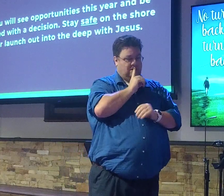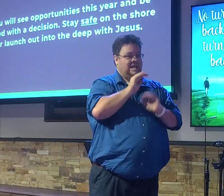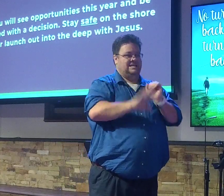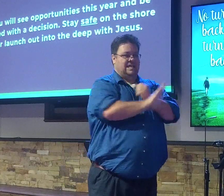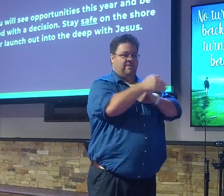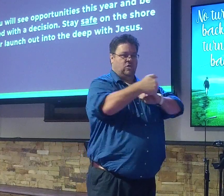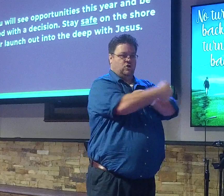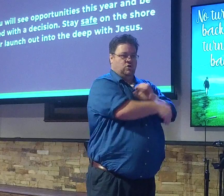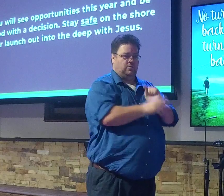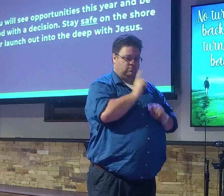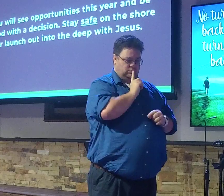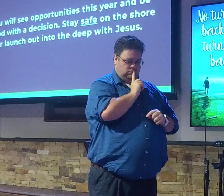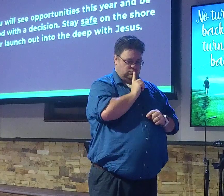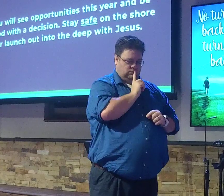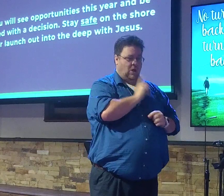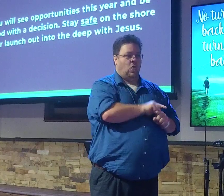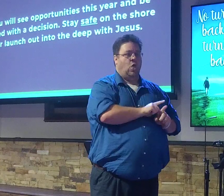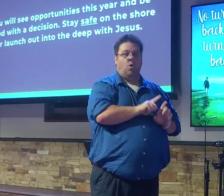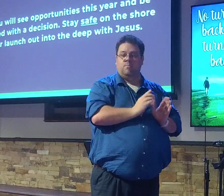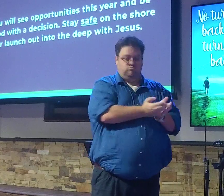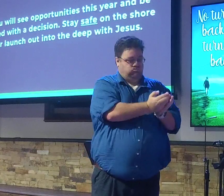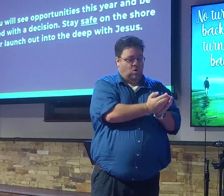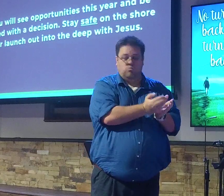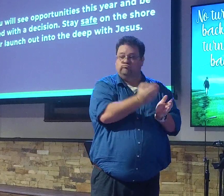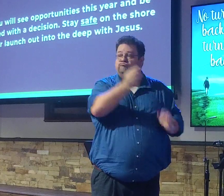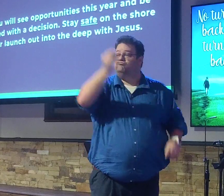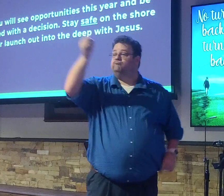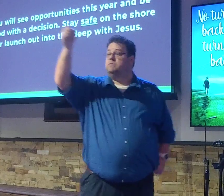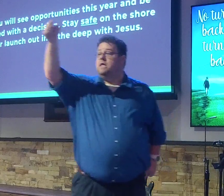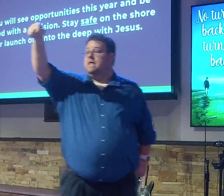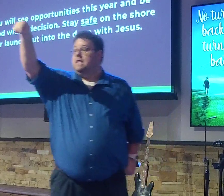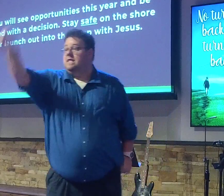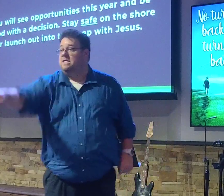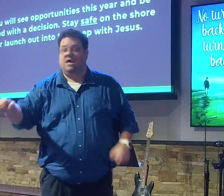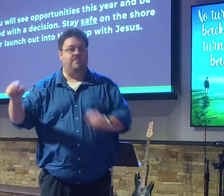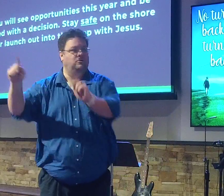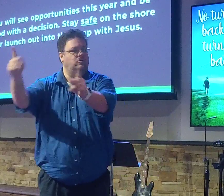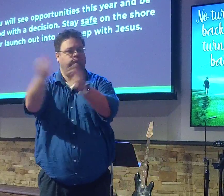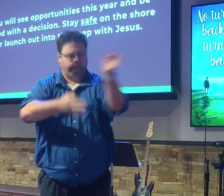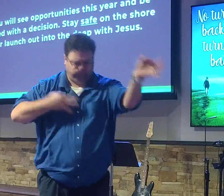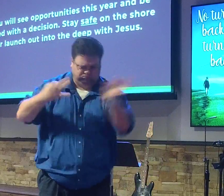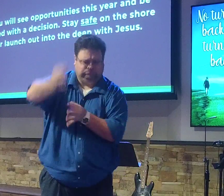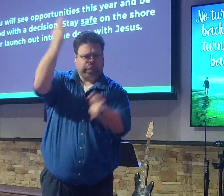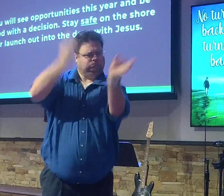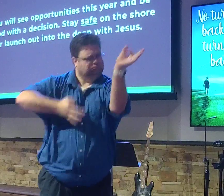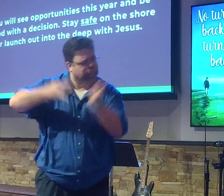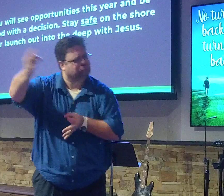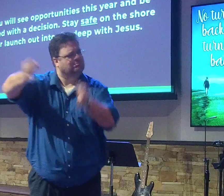the deep. And you're going to take that opportunity and you're going to launch out and you're going to do it.